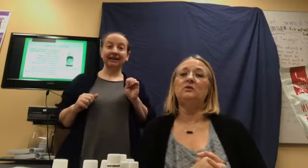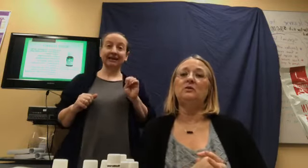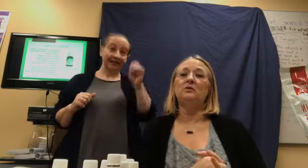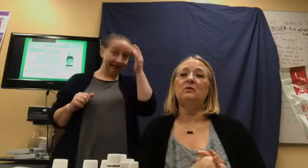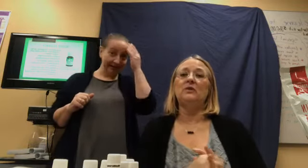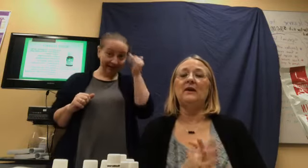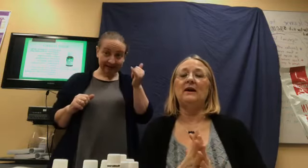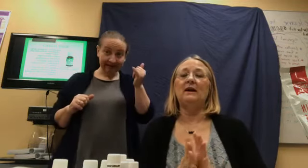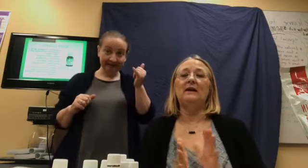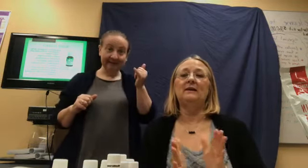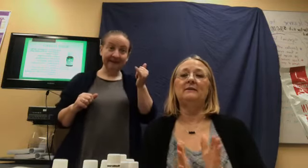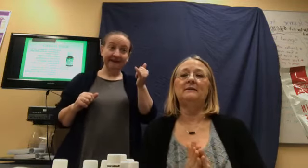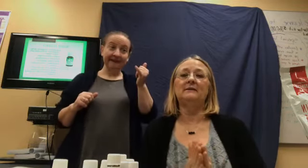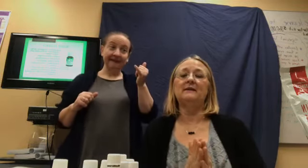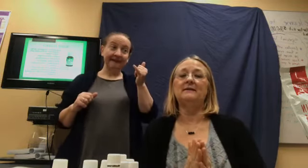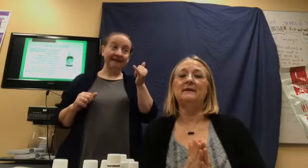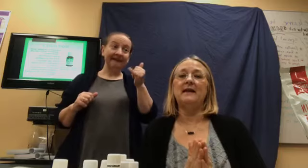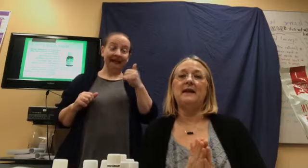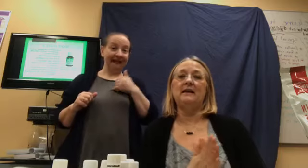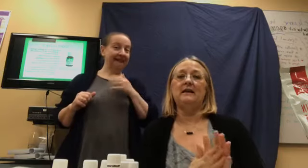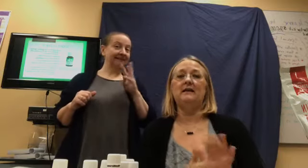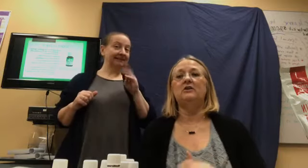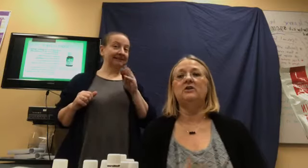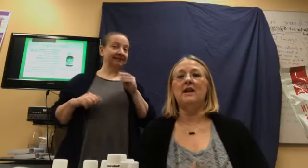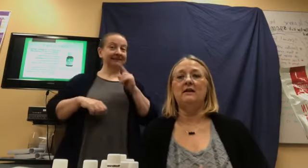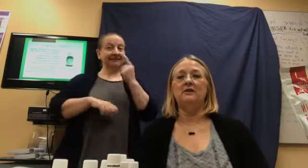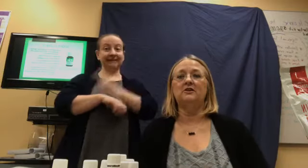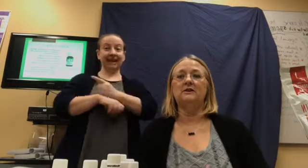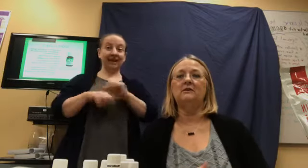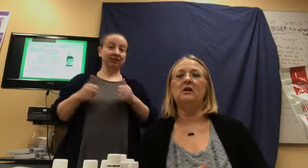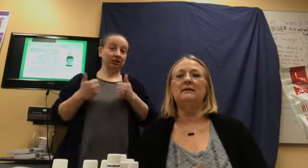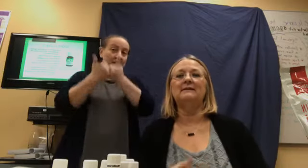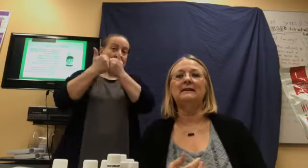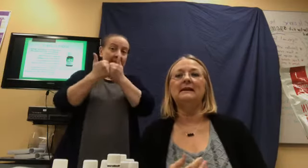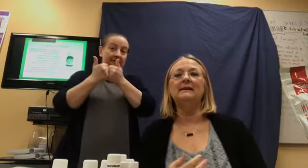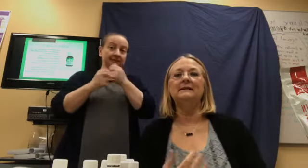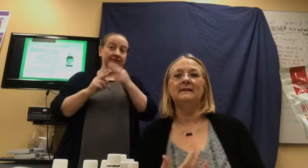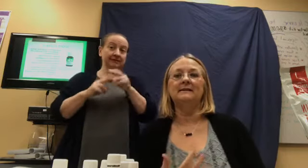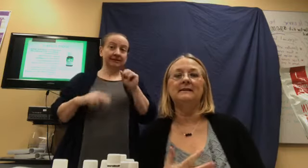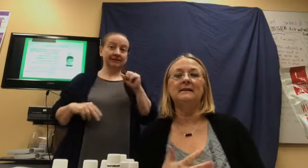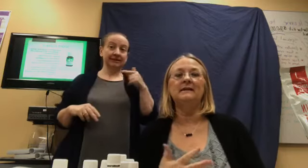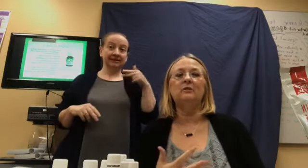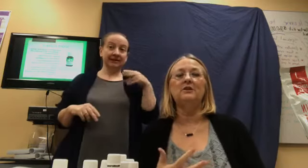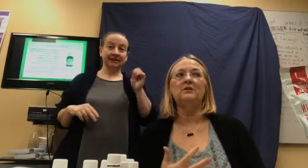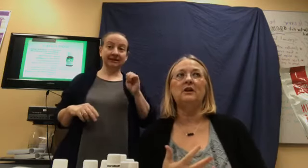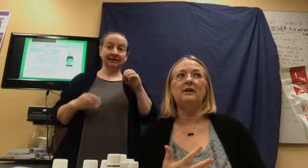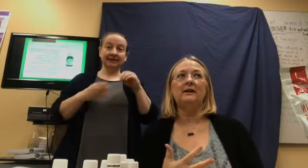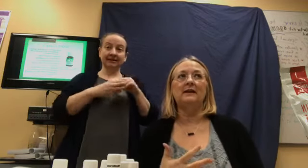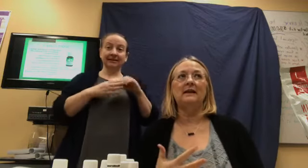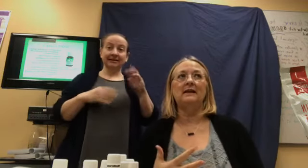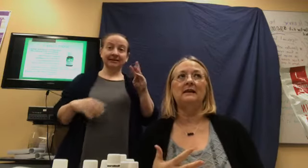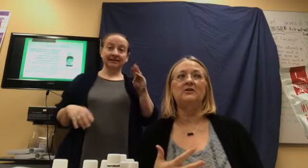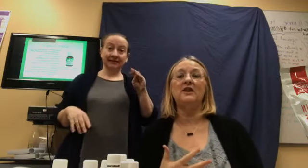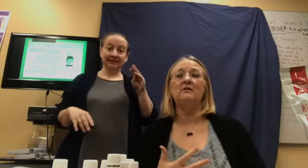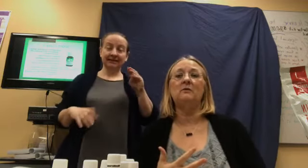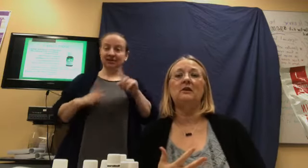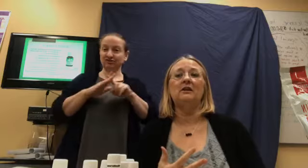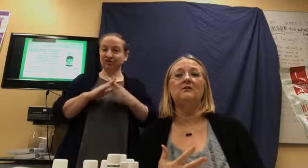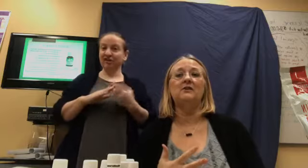the 60 day challenge called Sleekin' 60, which started in January of this